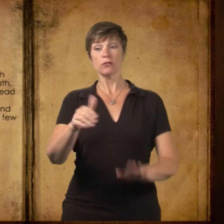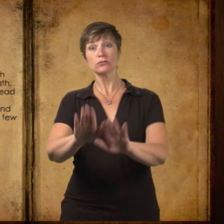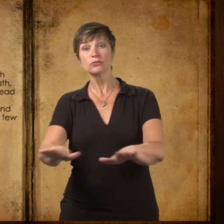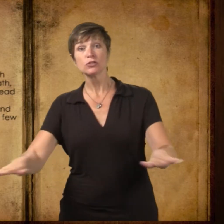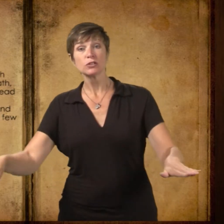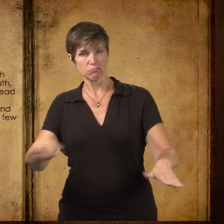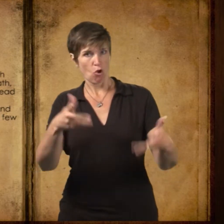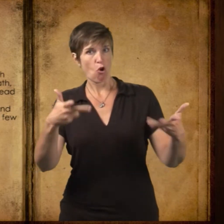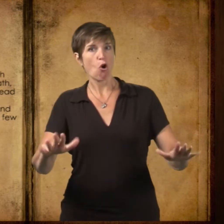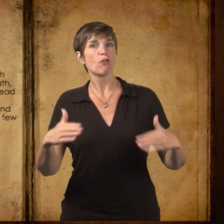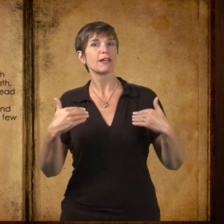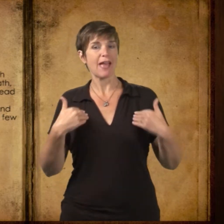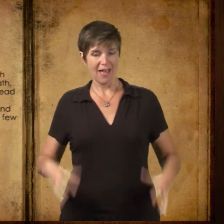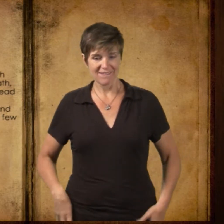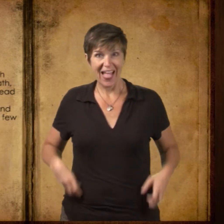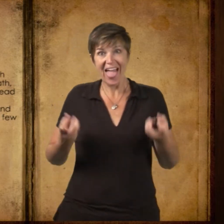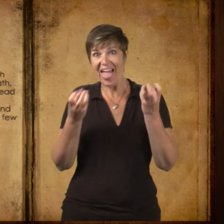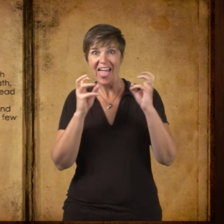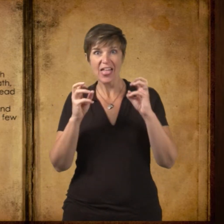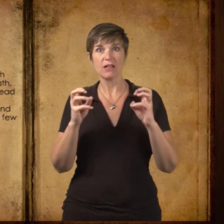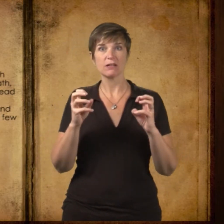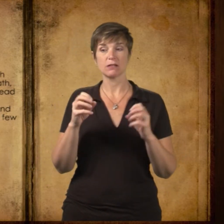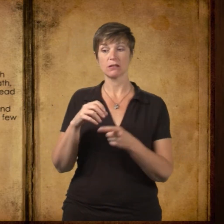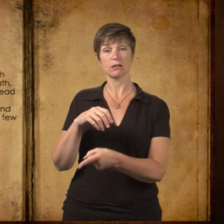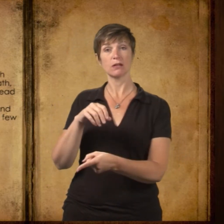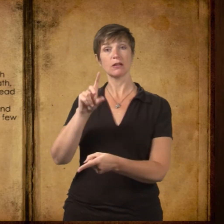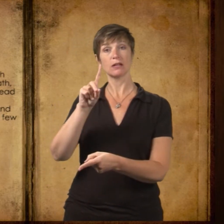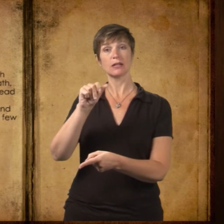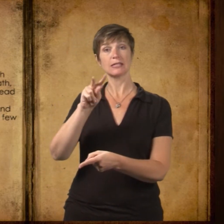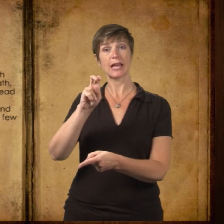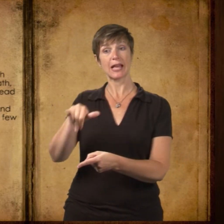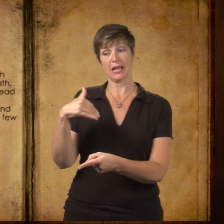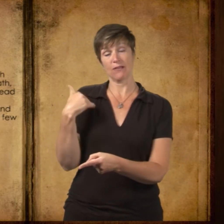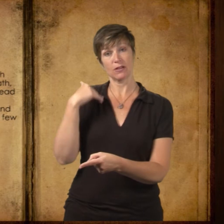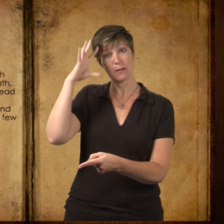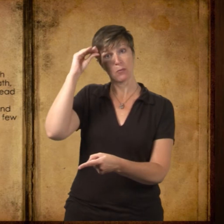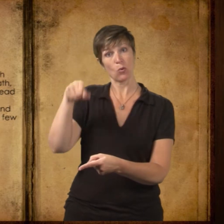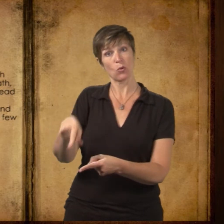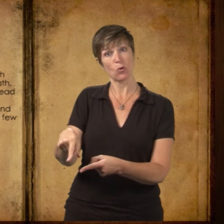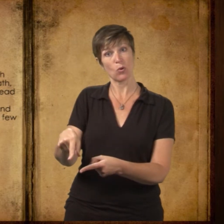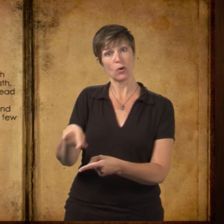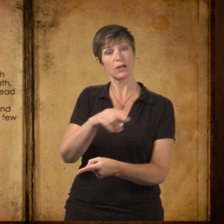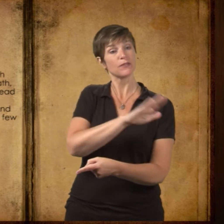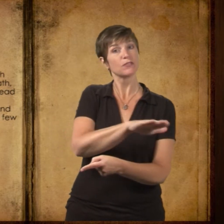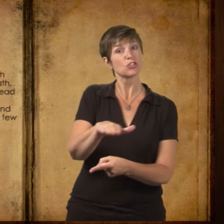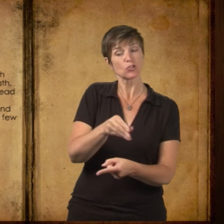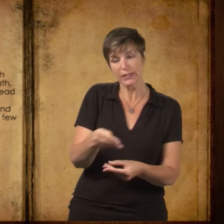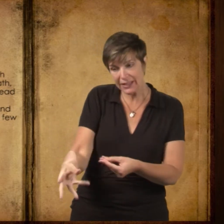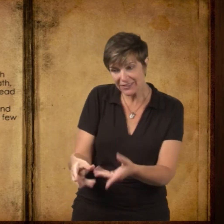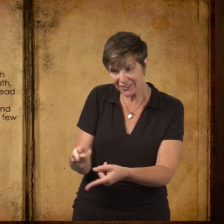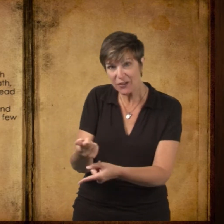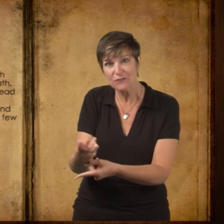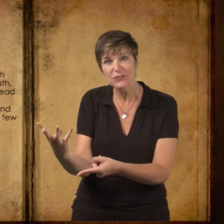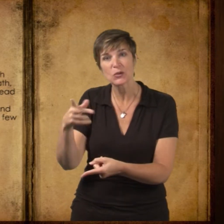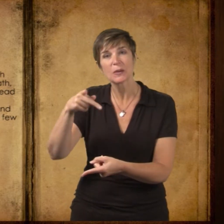to go ahead and I'll catch up with you. The children had stones already, and someone gave little Davy Hutchinson a few pebbles.